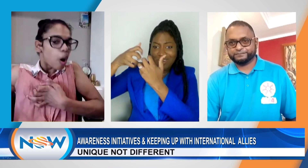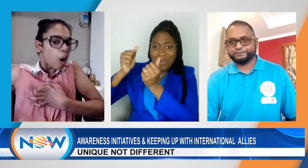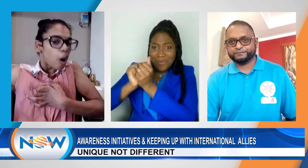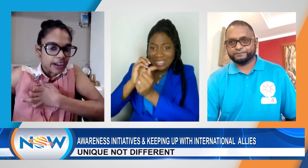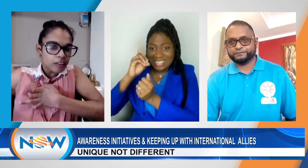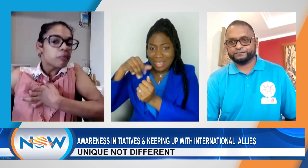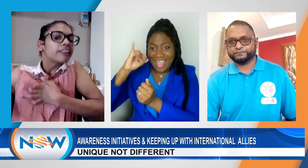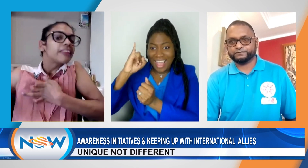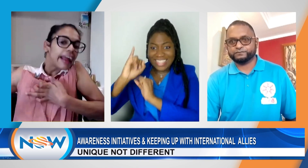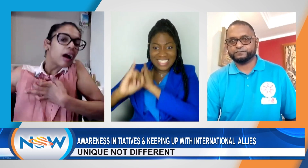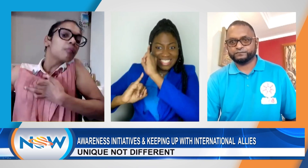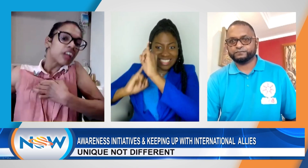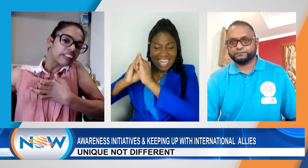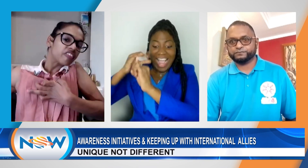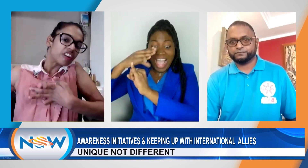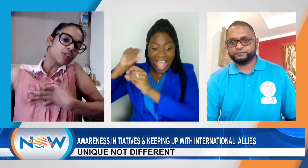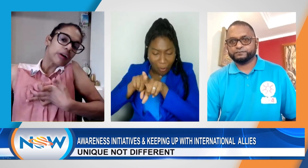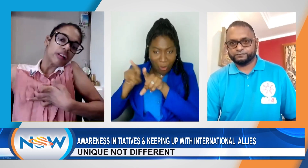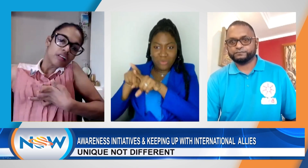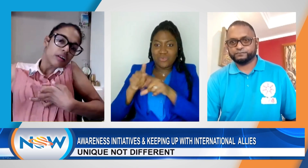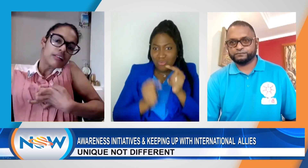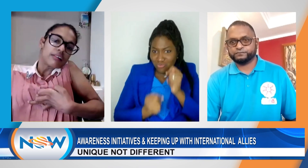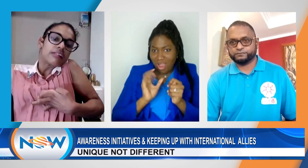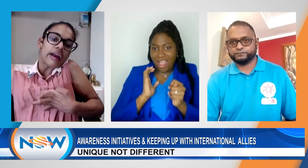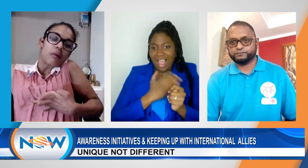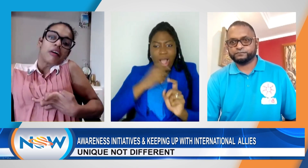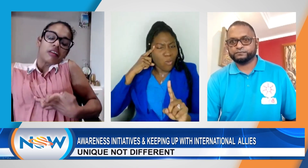our objective, but their objective as well, the entire body.